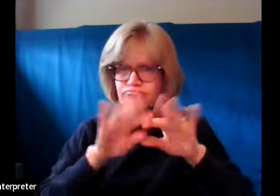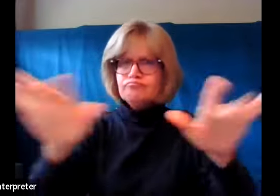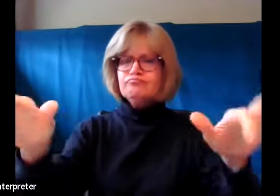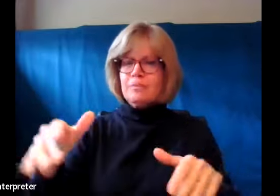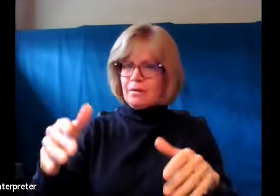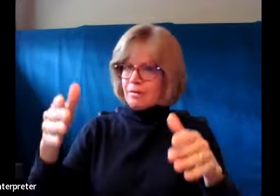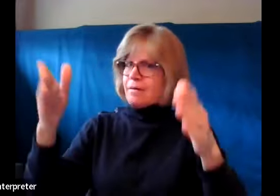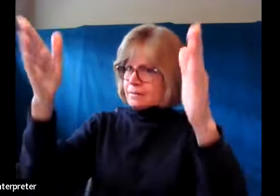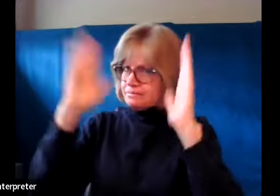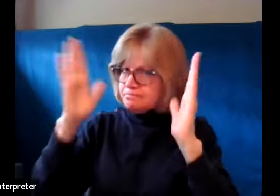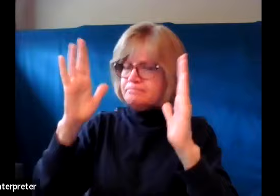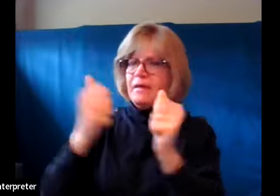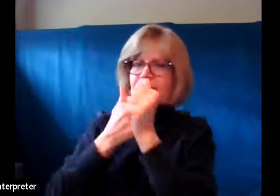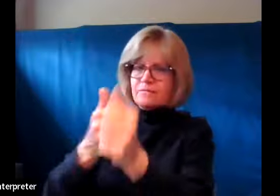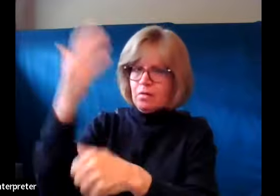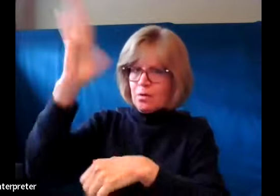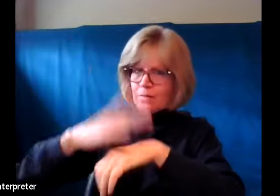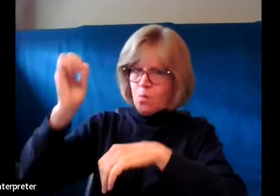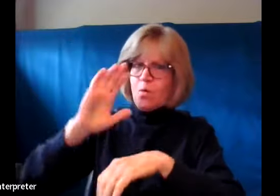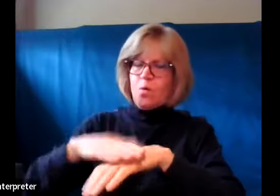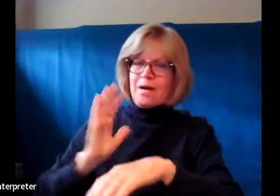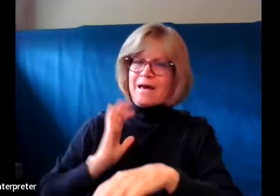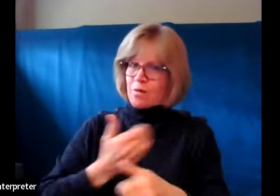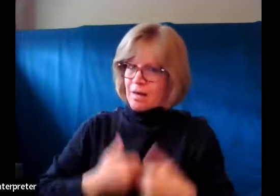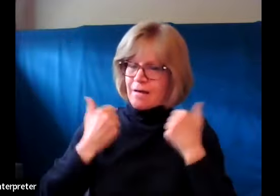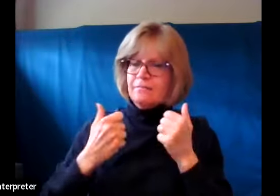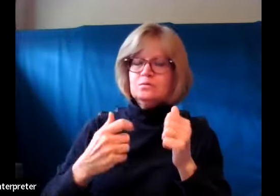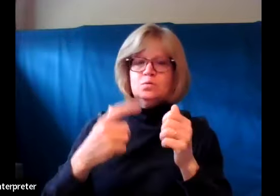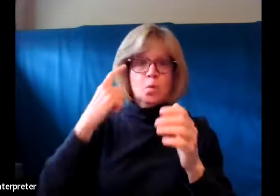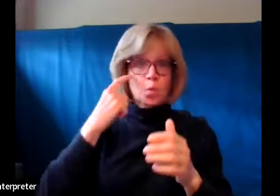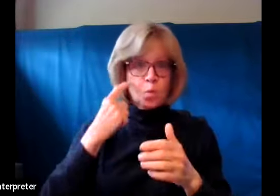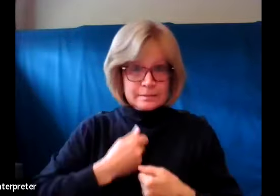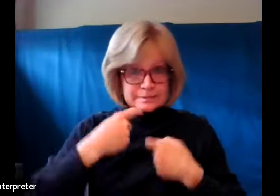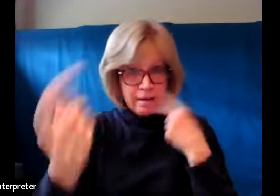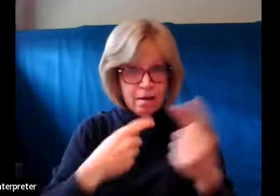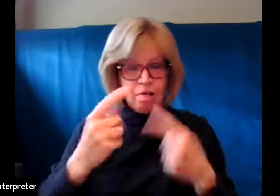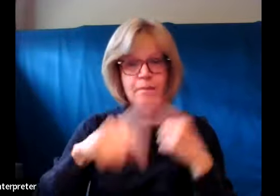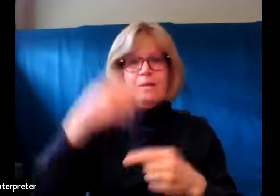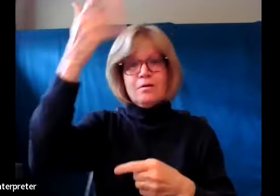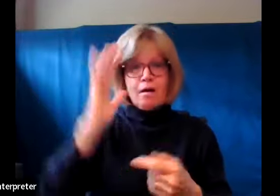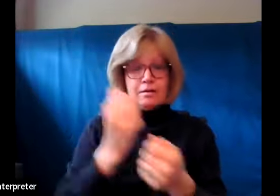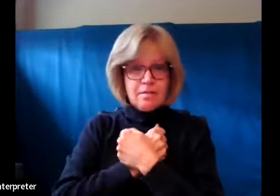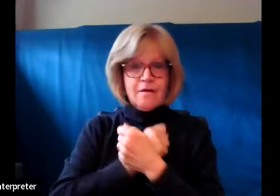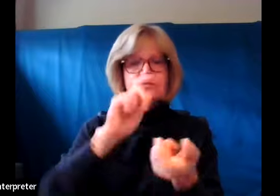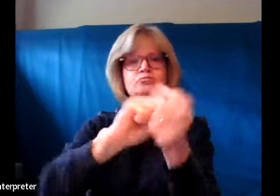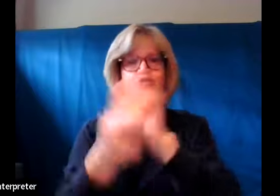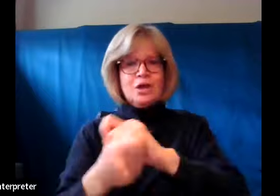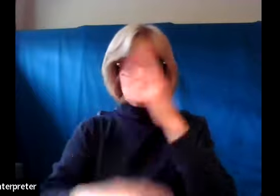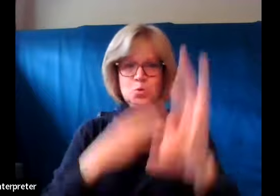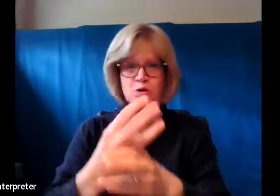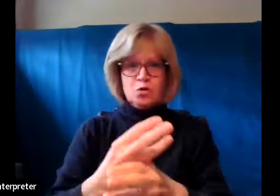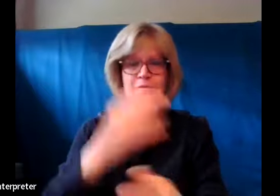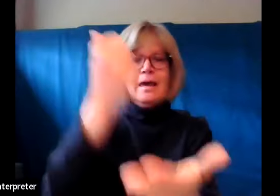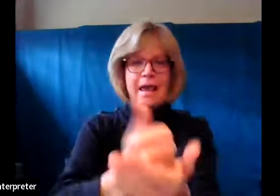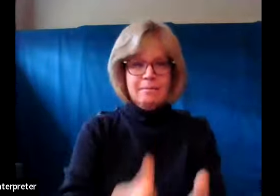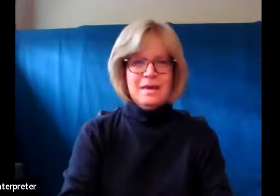for and following god's call on our lives to witness to god's love so that our world may be transformed amen